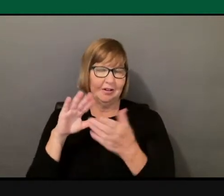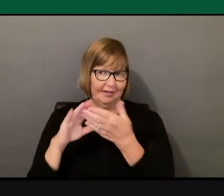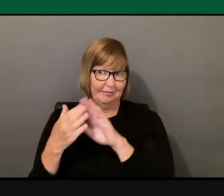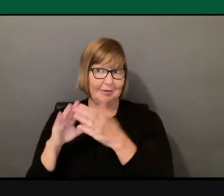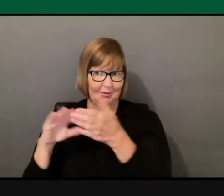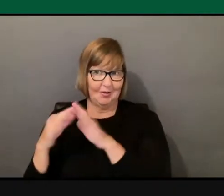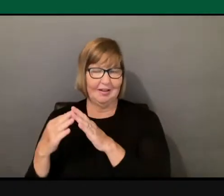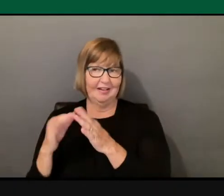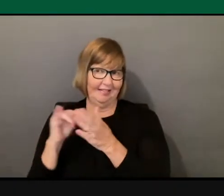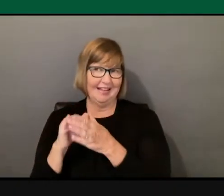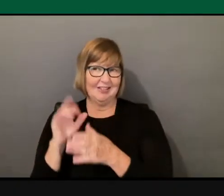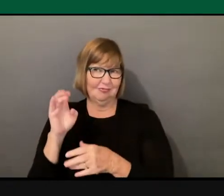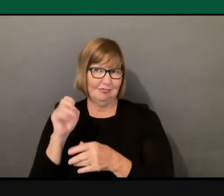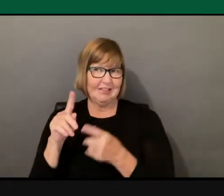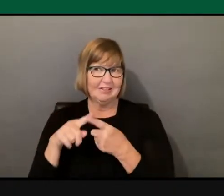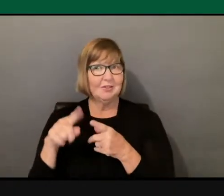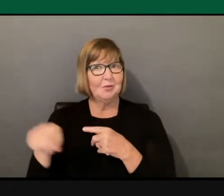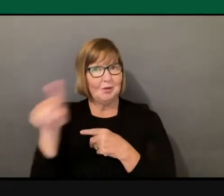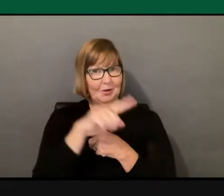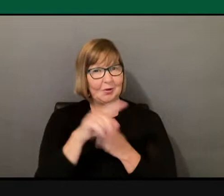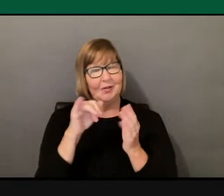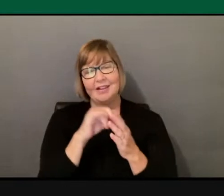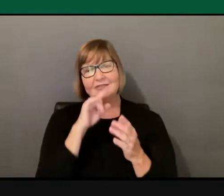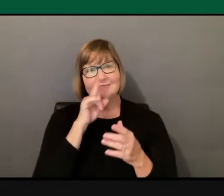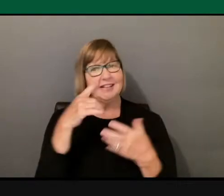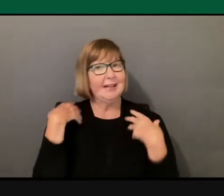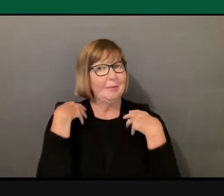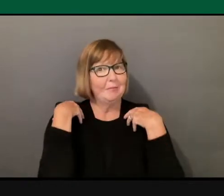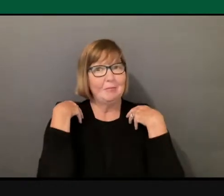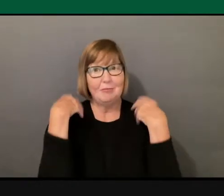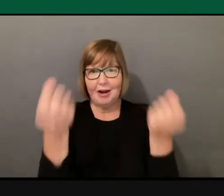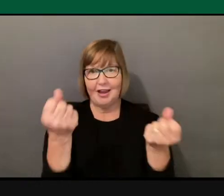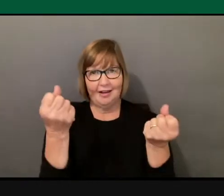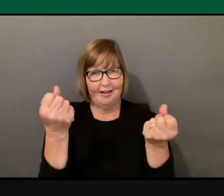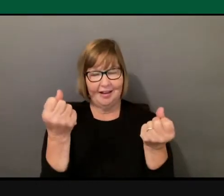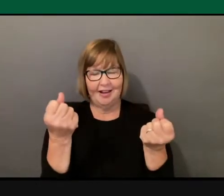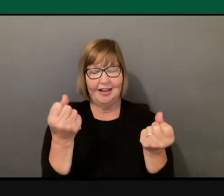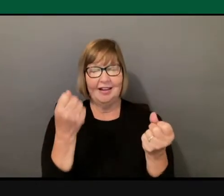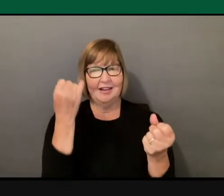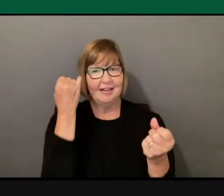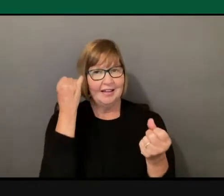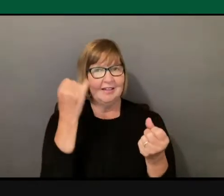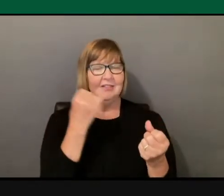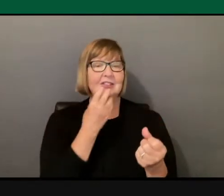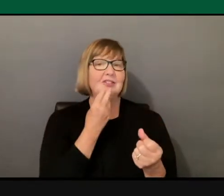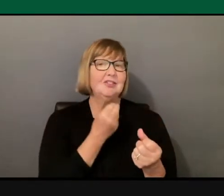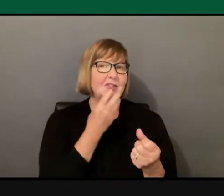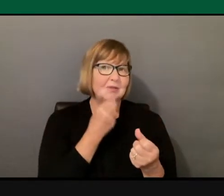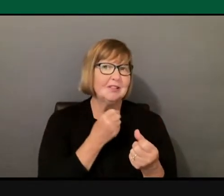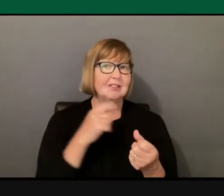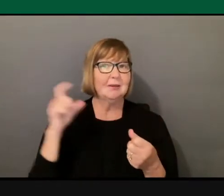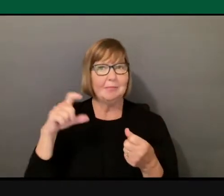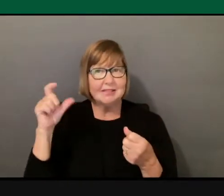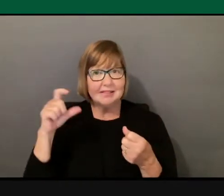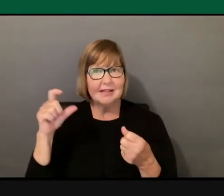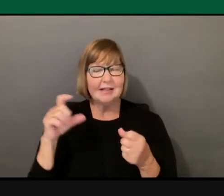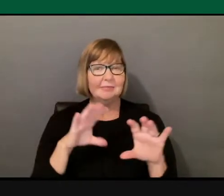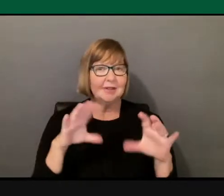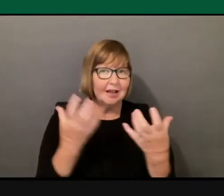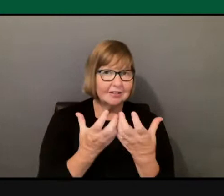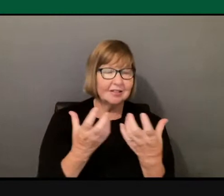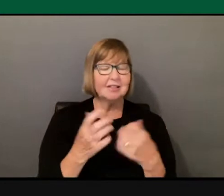to me. So people who do that, whether it be in the Jewish Muslim context, whether it be in